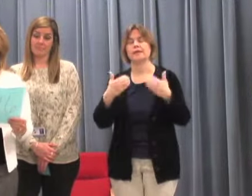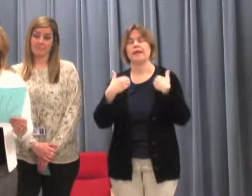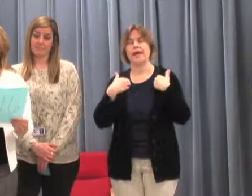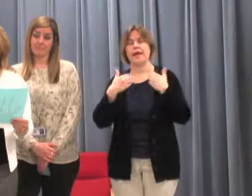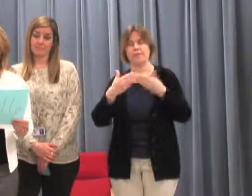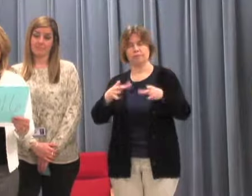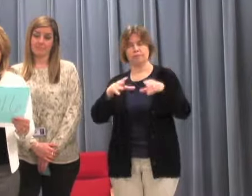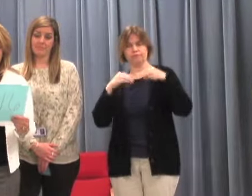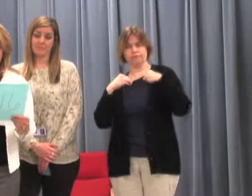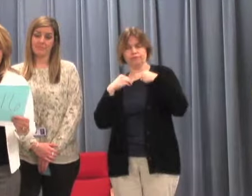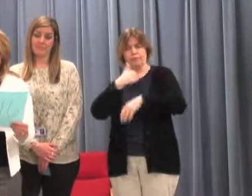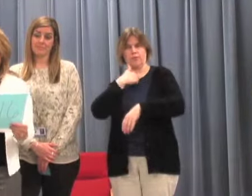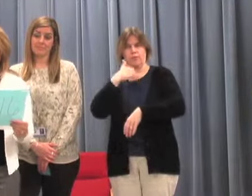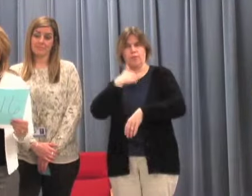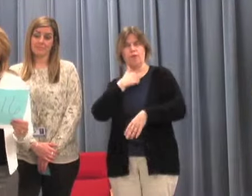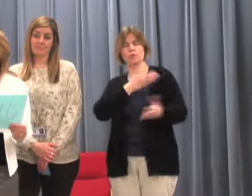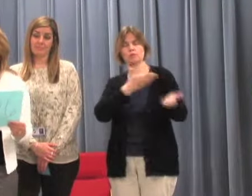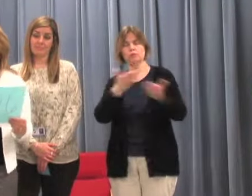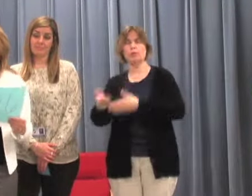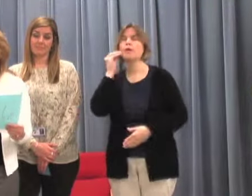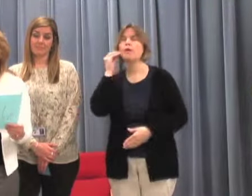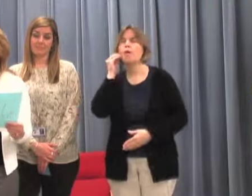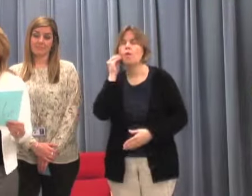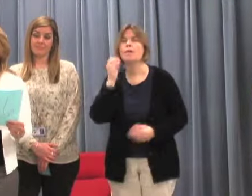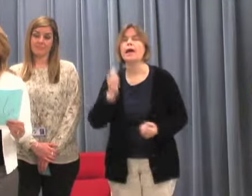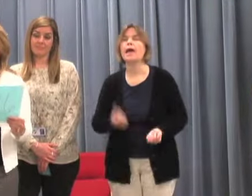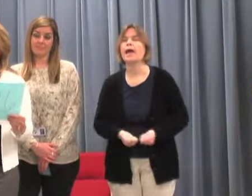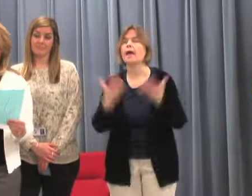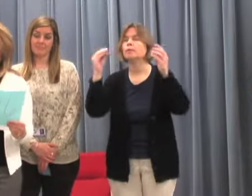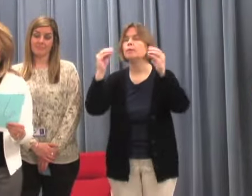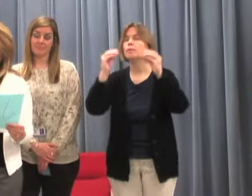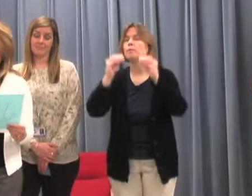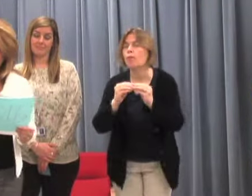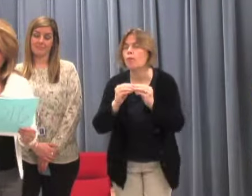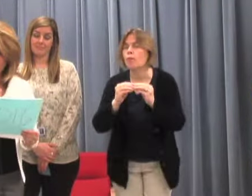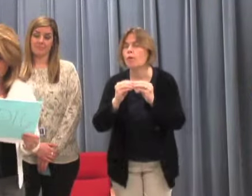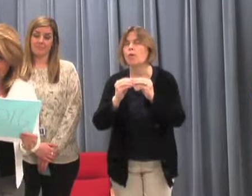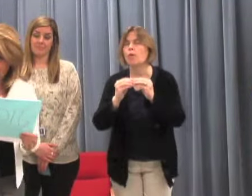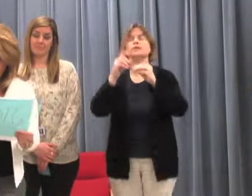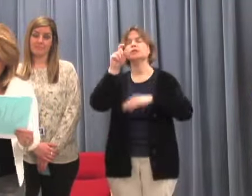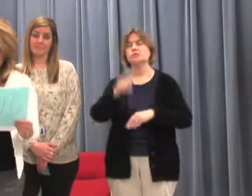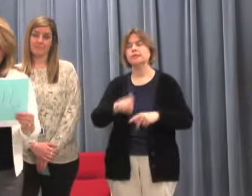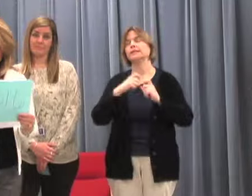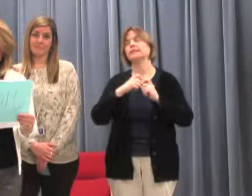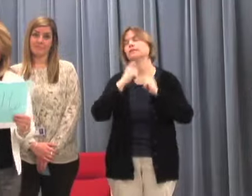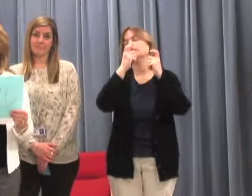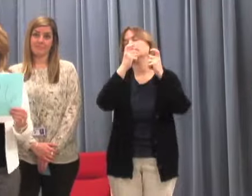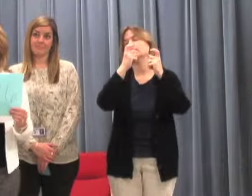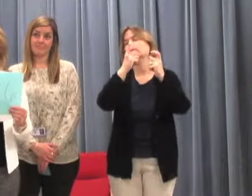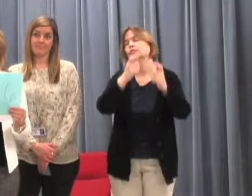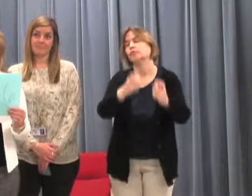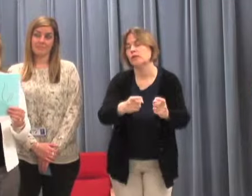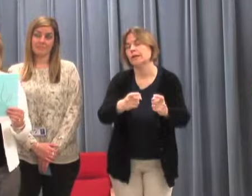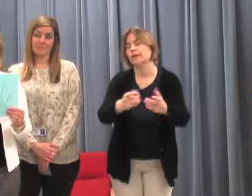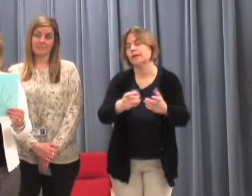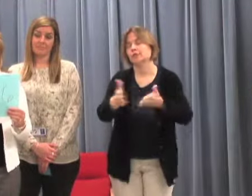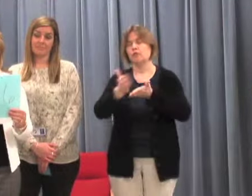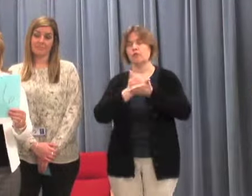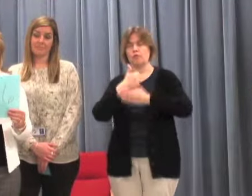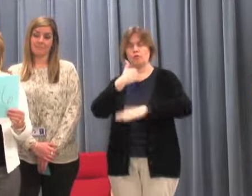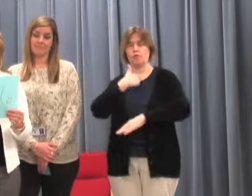How many more puppies and kittens does she need to donate to earn her own?